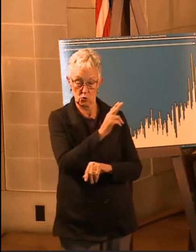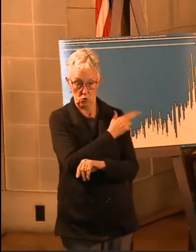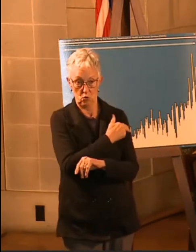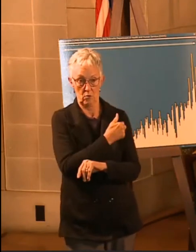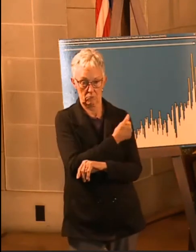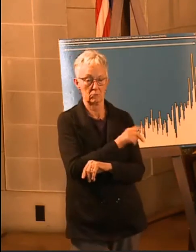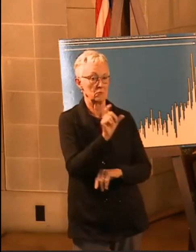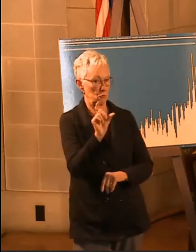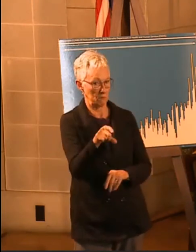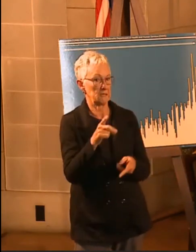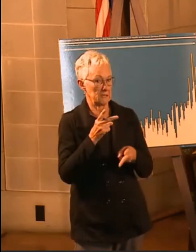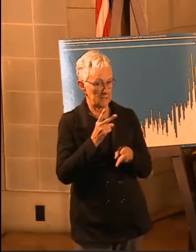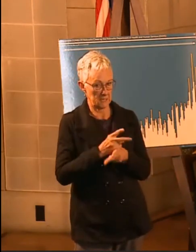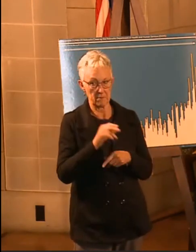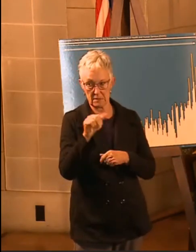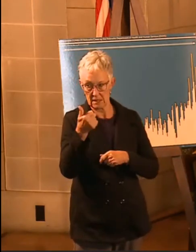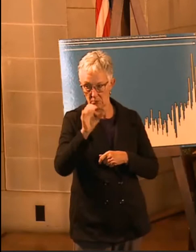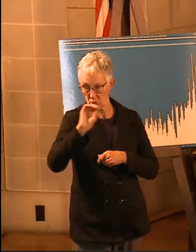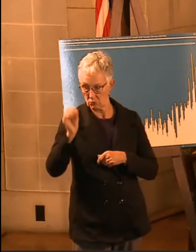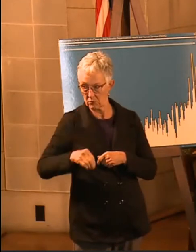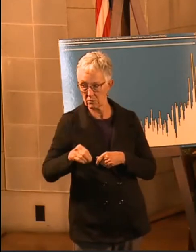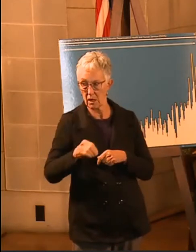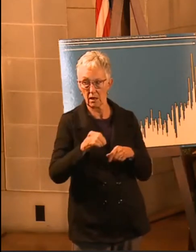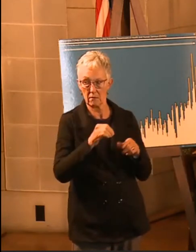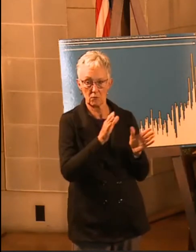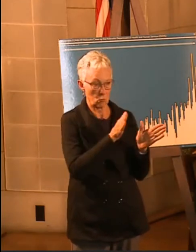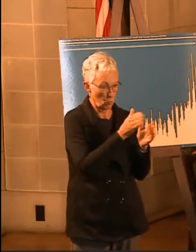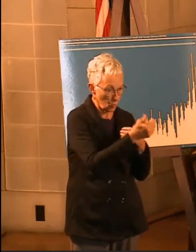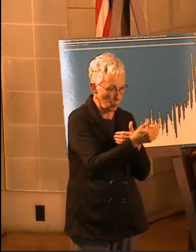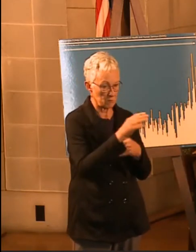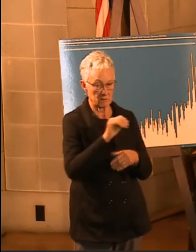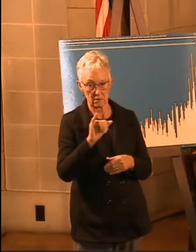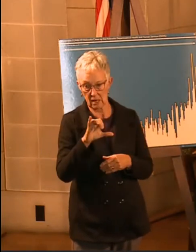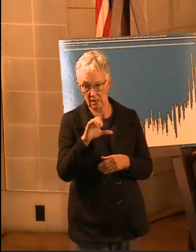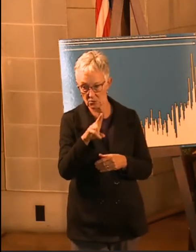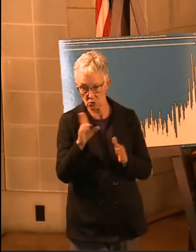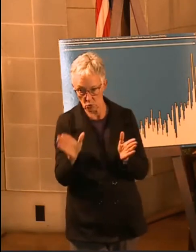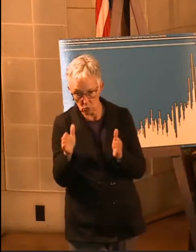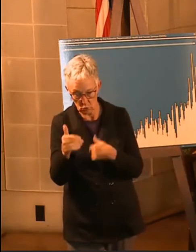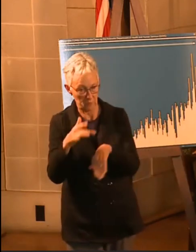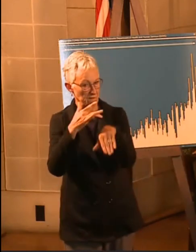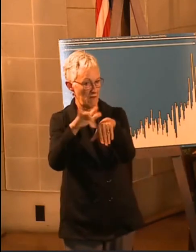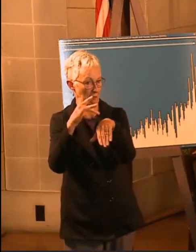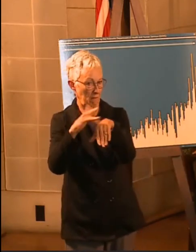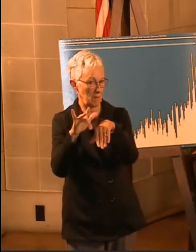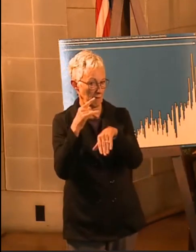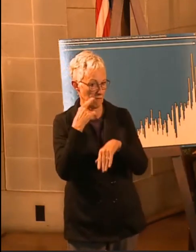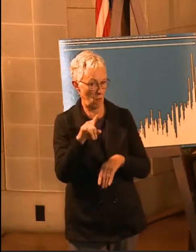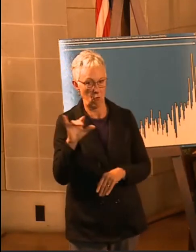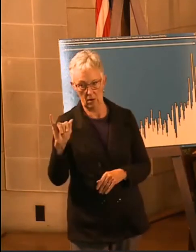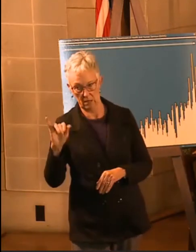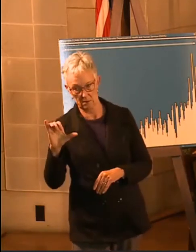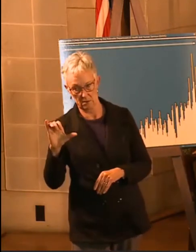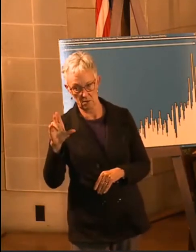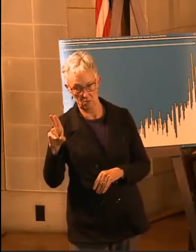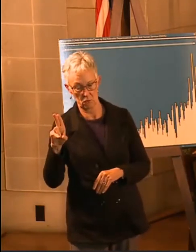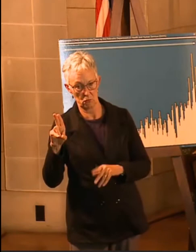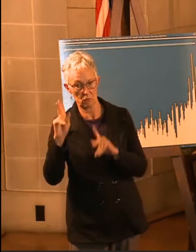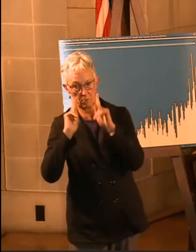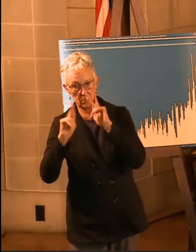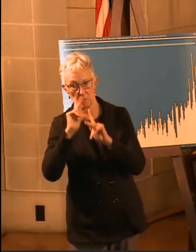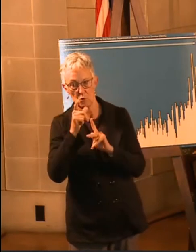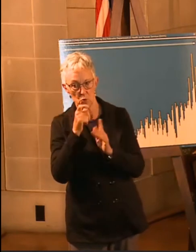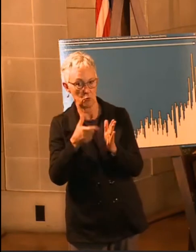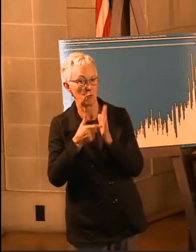beds and staffed ICU beds to be able to accommodate new coronavirus patients coming in. You will not be allowed to transfer patients if you